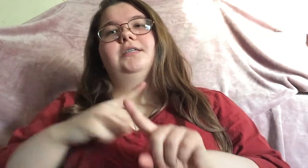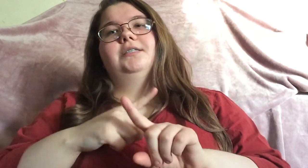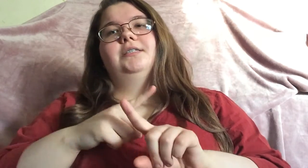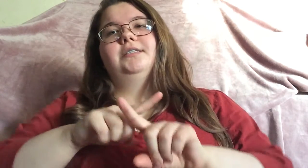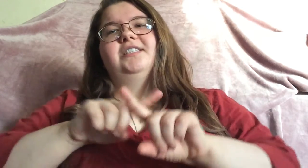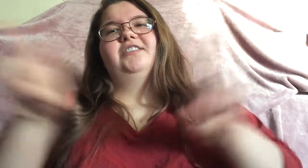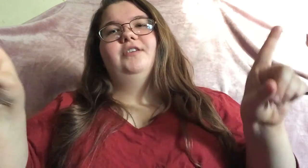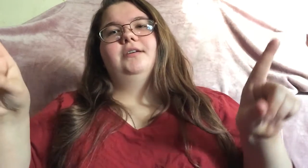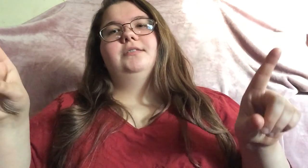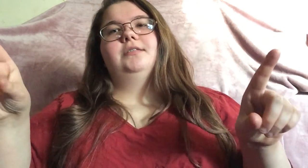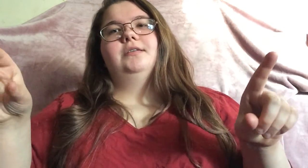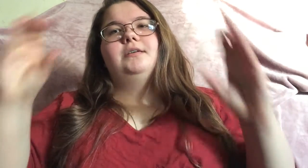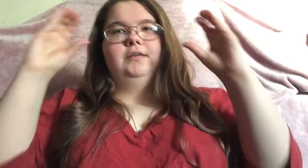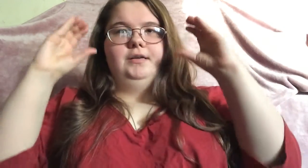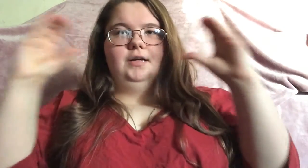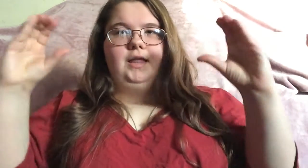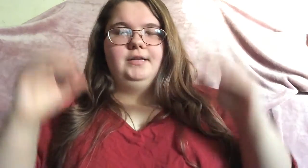different class.